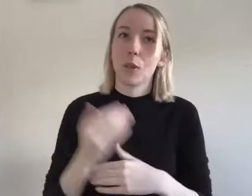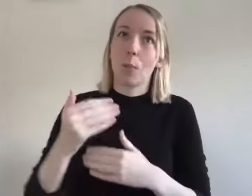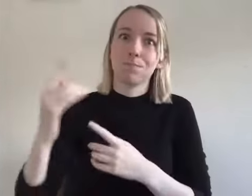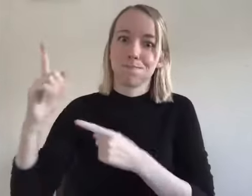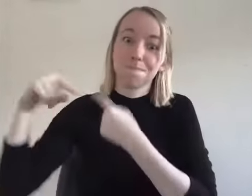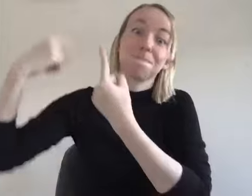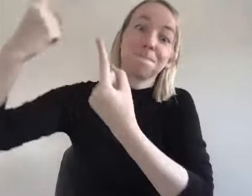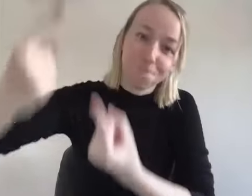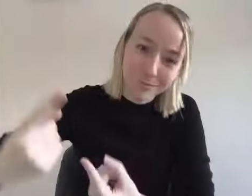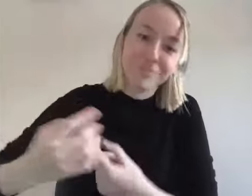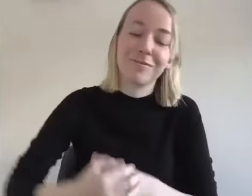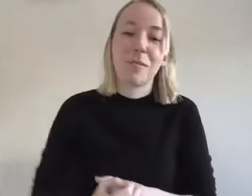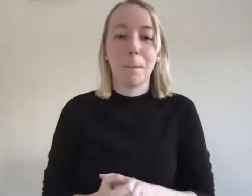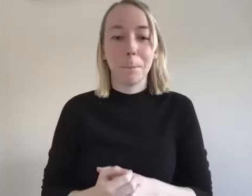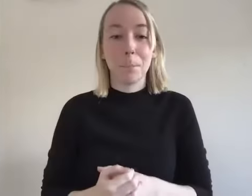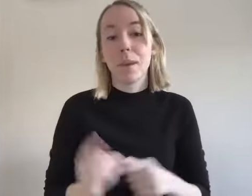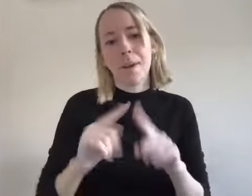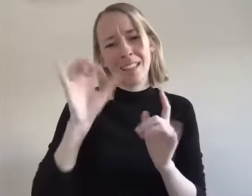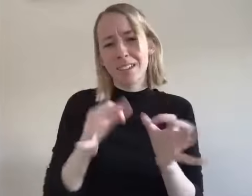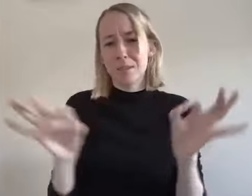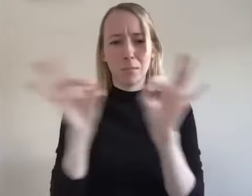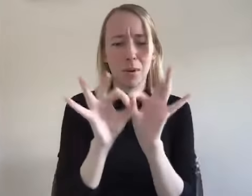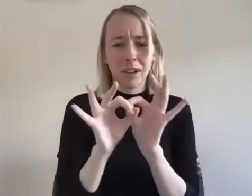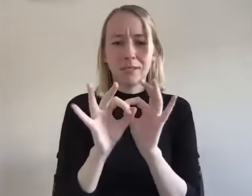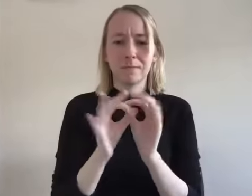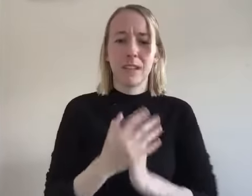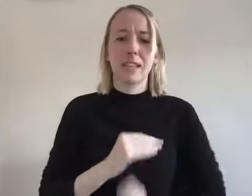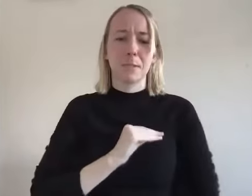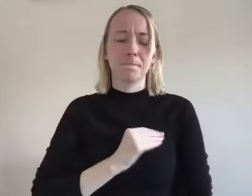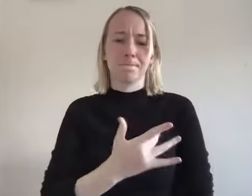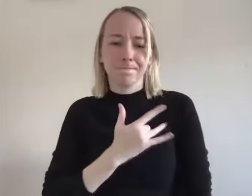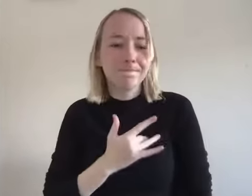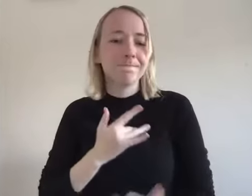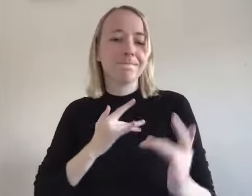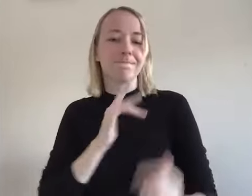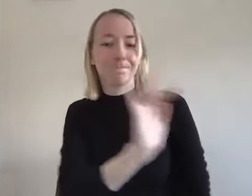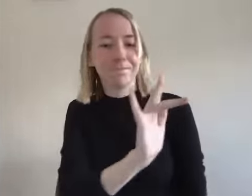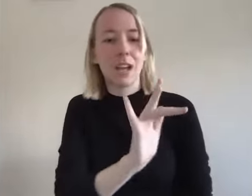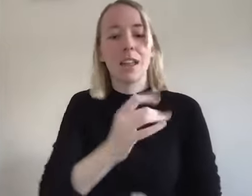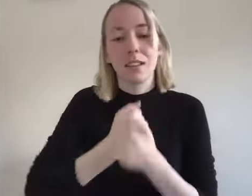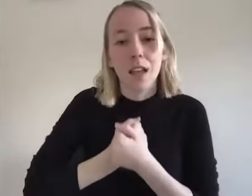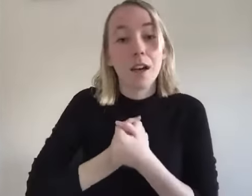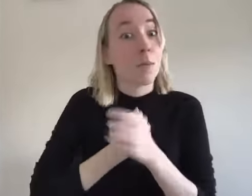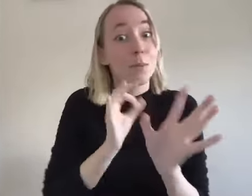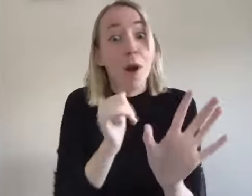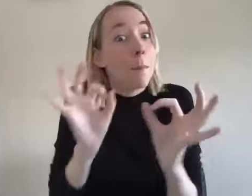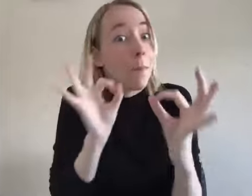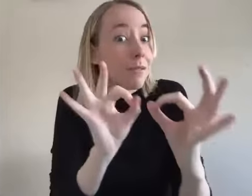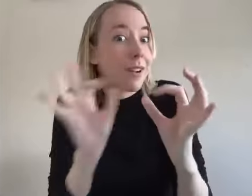all in you know over time um but that's for me the important piece is the compassion and the love that we do have even though we don't display it perfectly